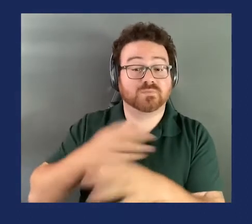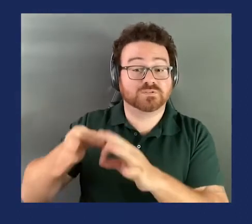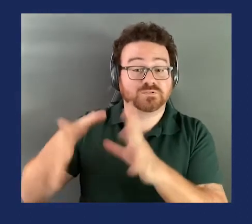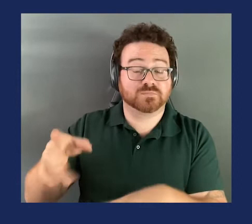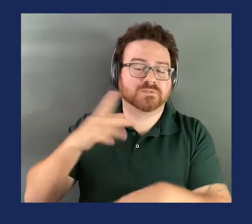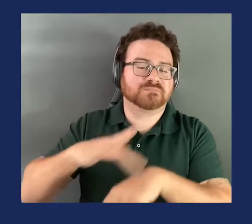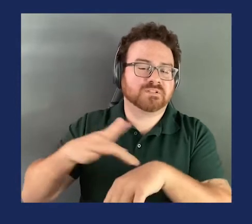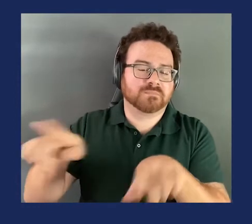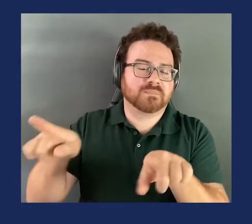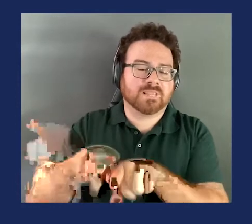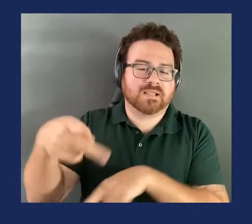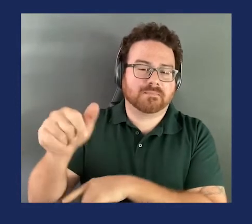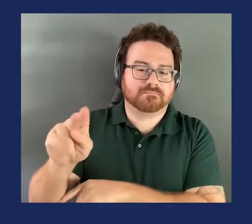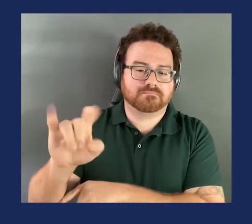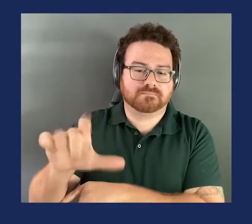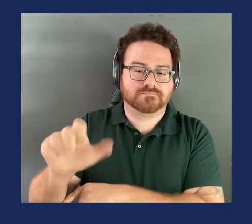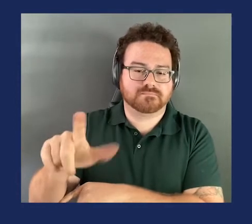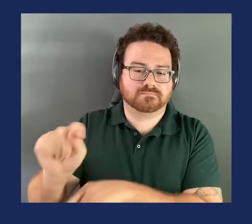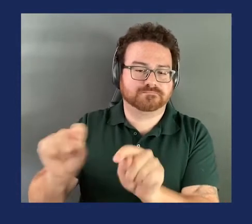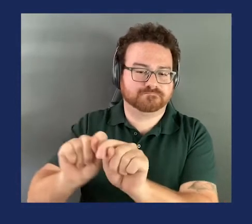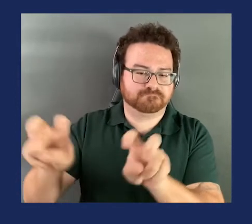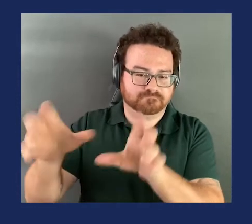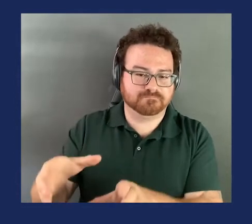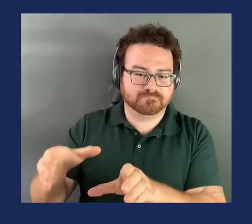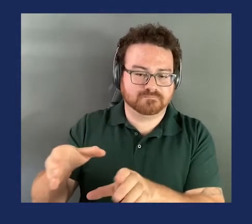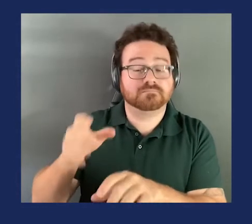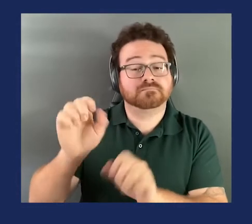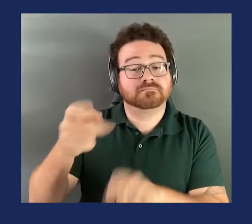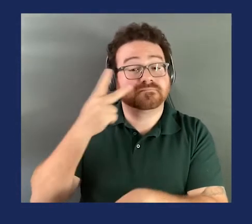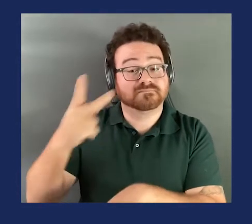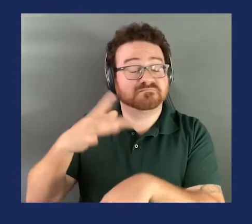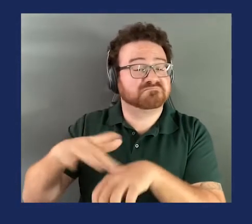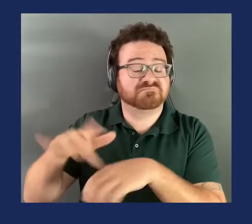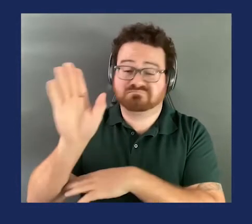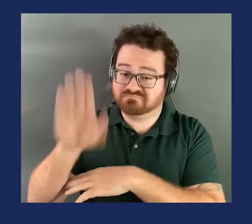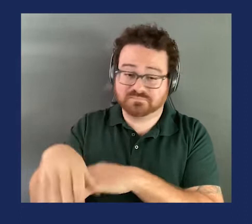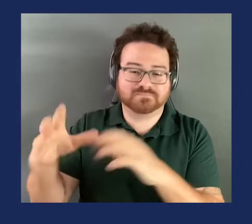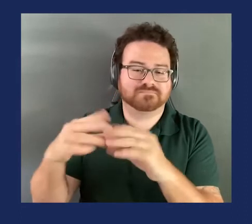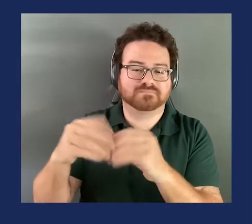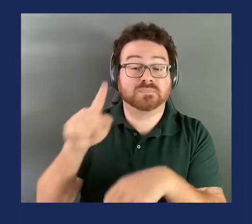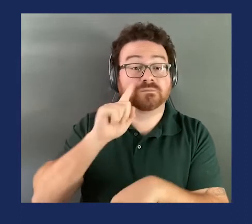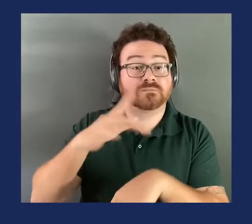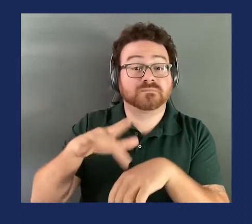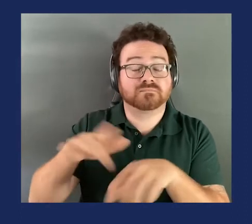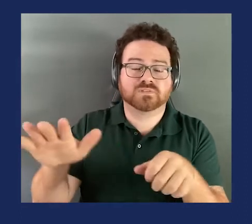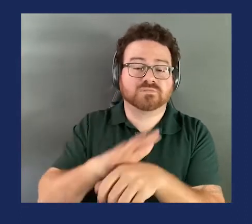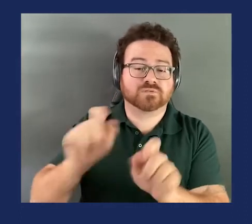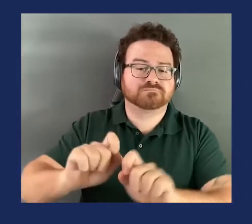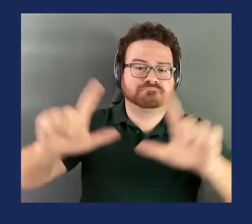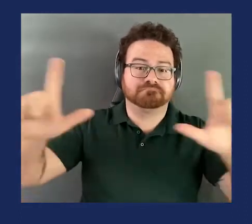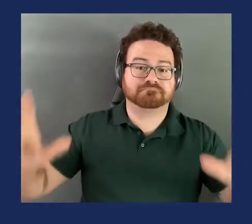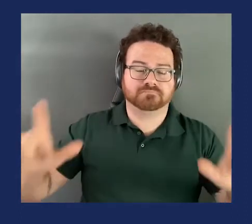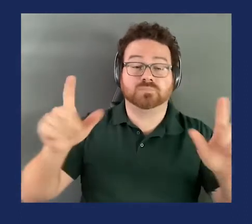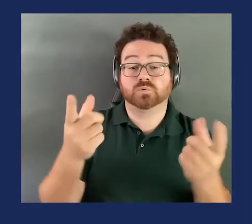throughout the duration of our meeting. To see our translator full screen, you can simply drag their thumbnail to the